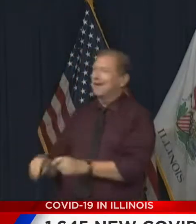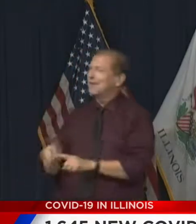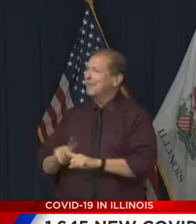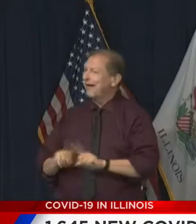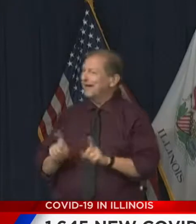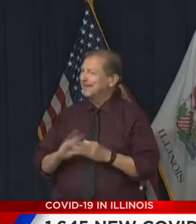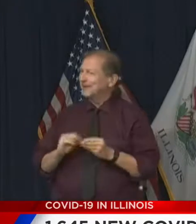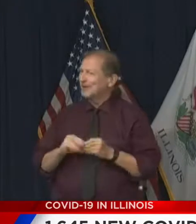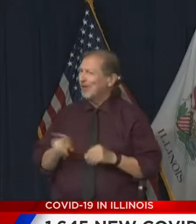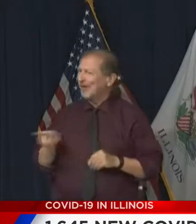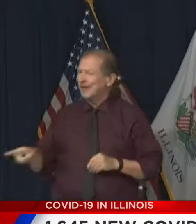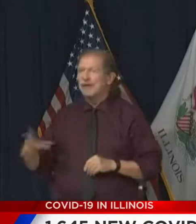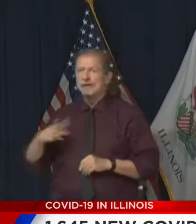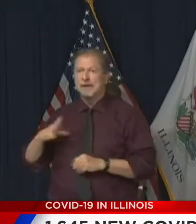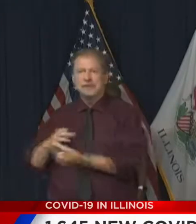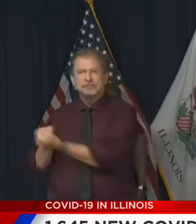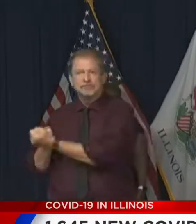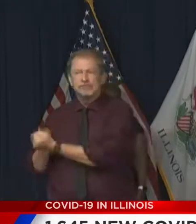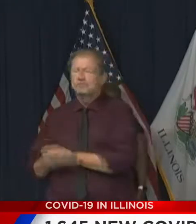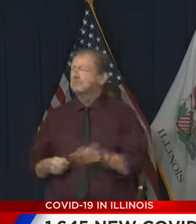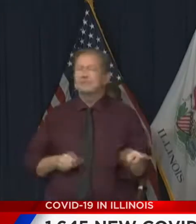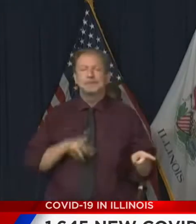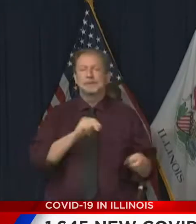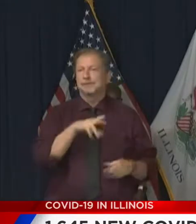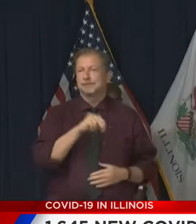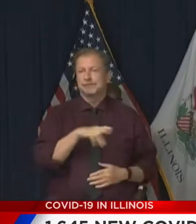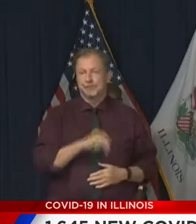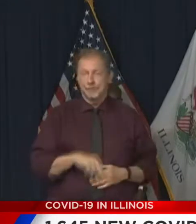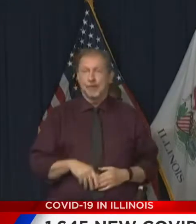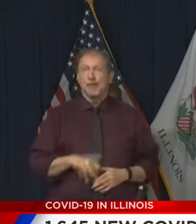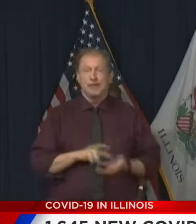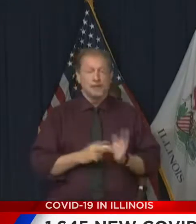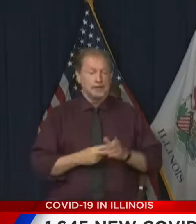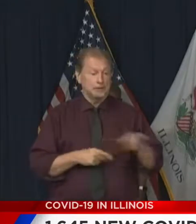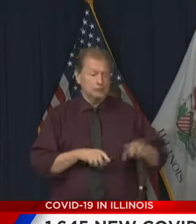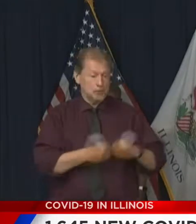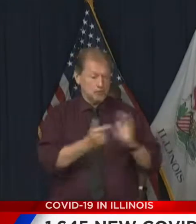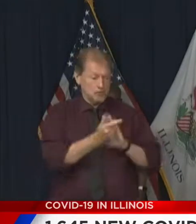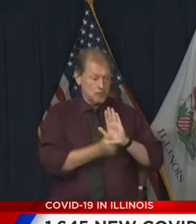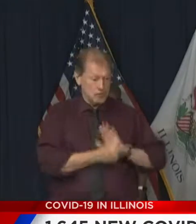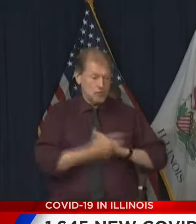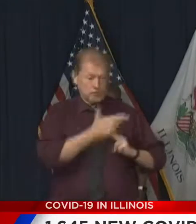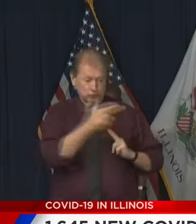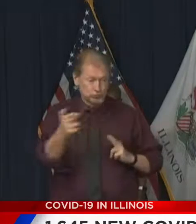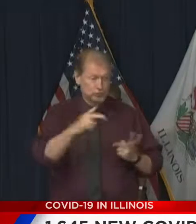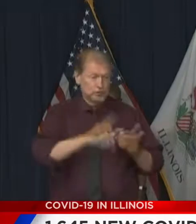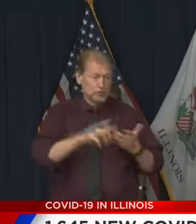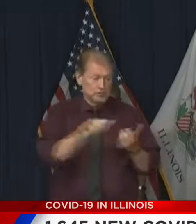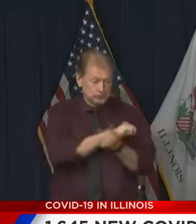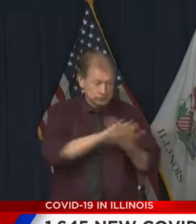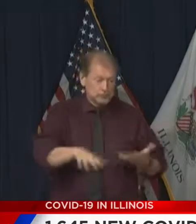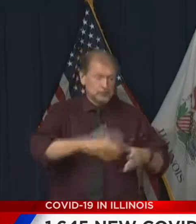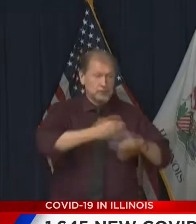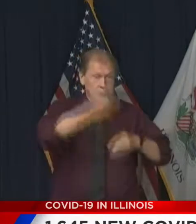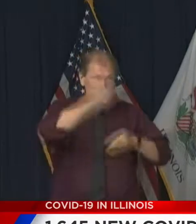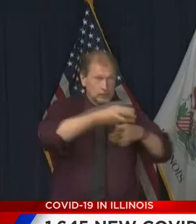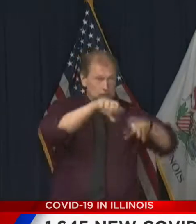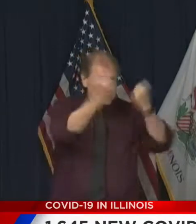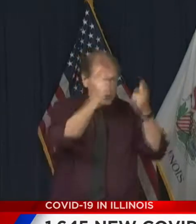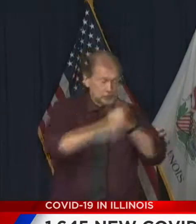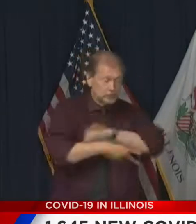different things. And we need to at least recognize that all of us who have stood up for Black Lives Matter,